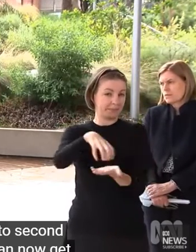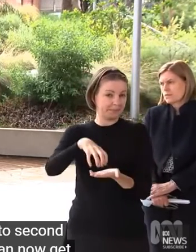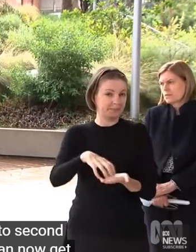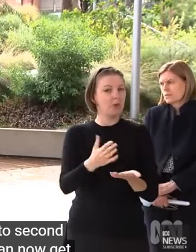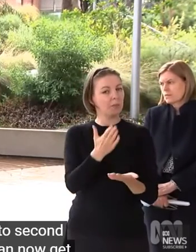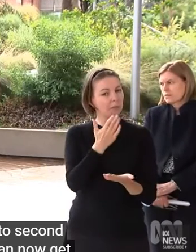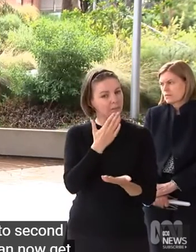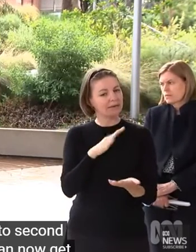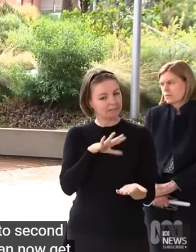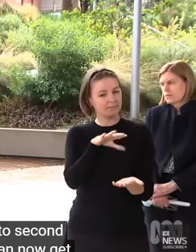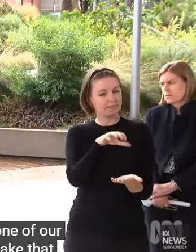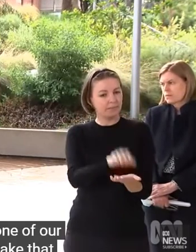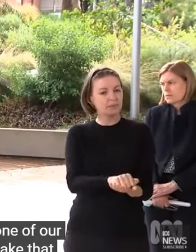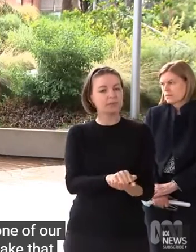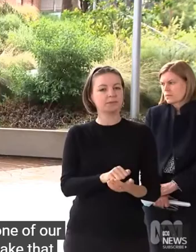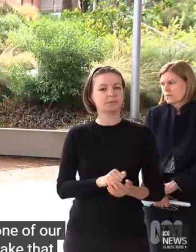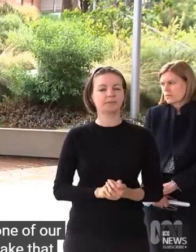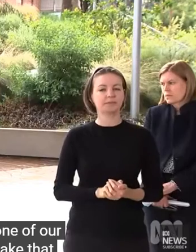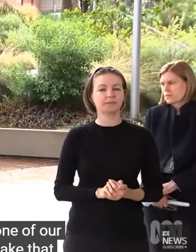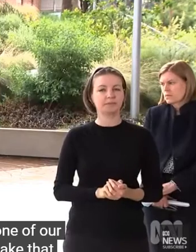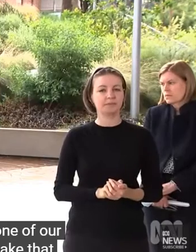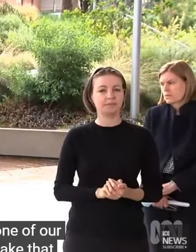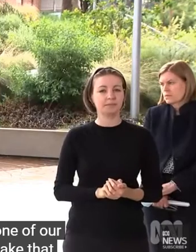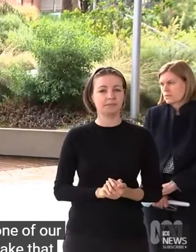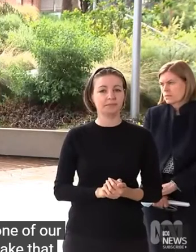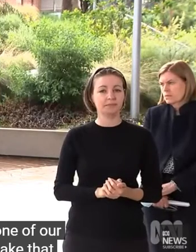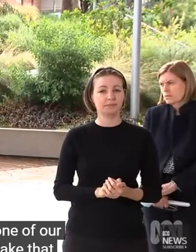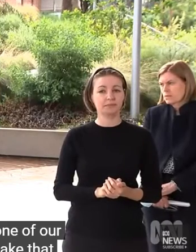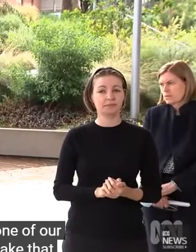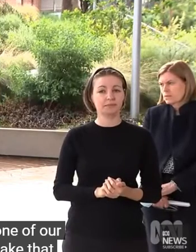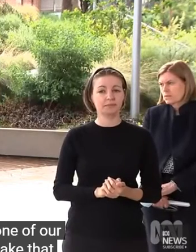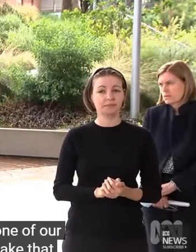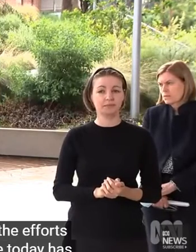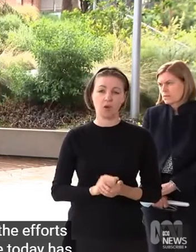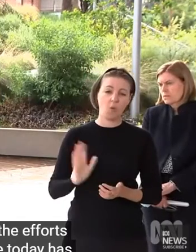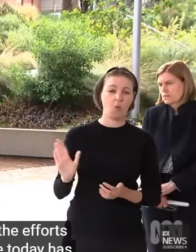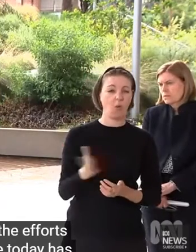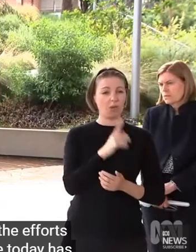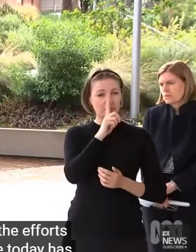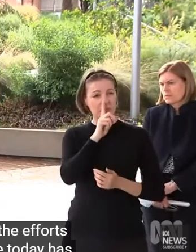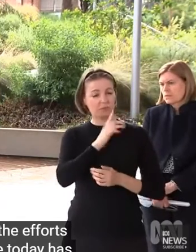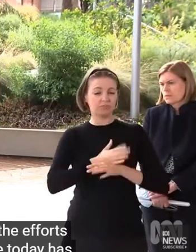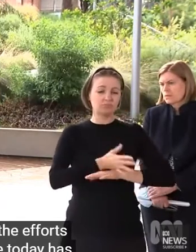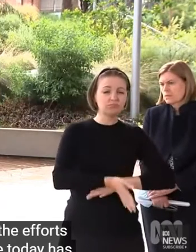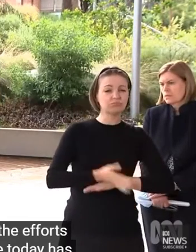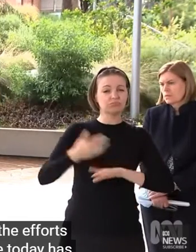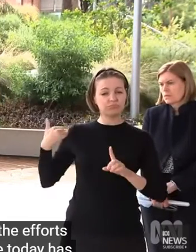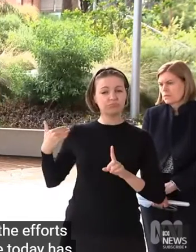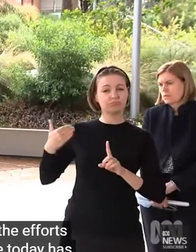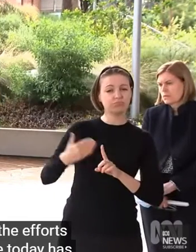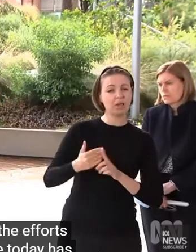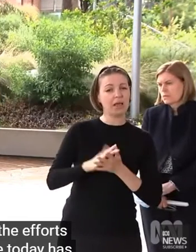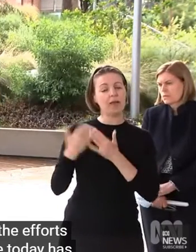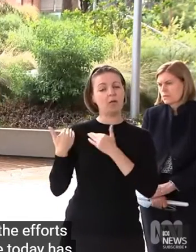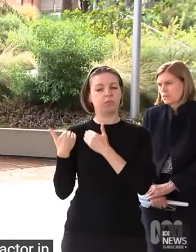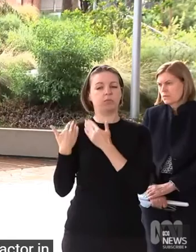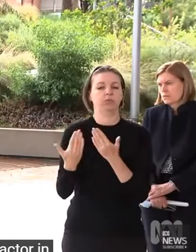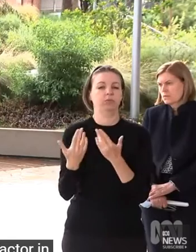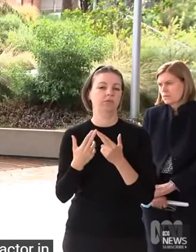appointment because the efforts that everyone has made today that's been the key factor in putting downward pressure on the hospital system.